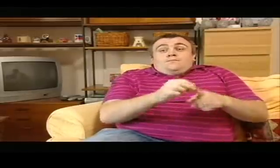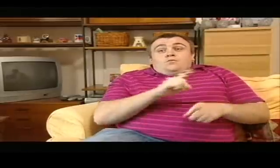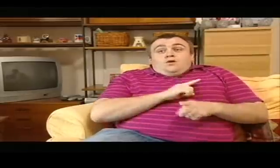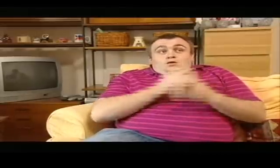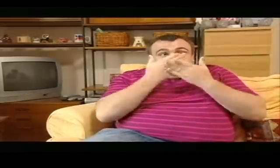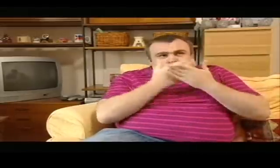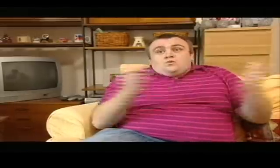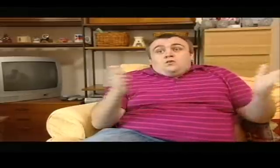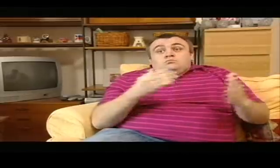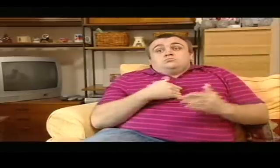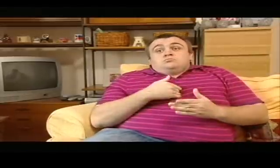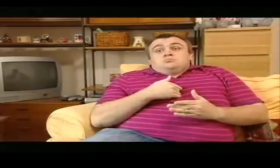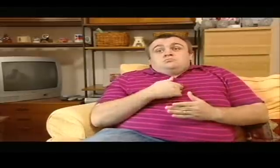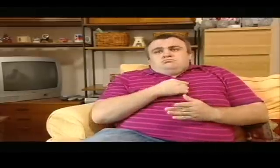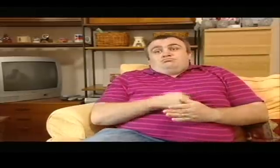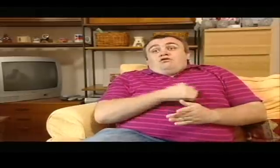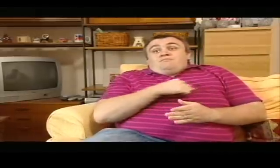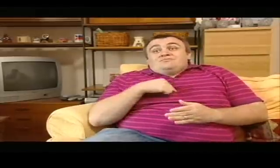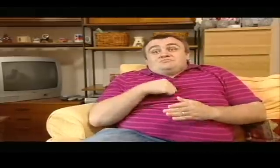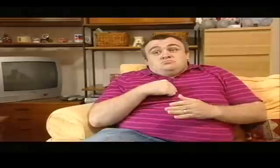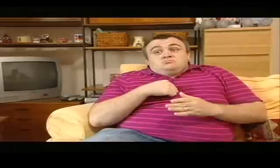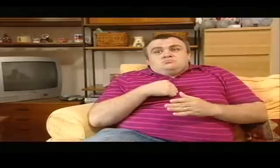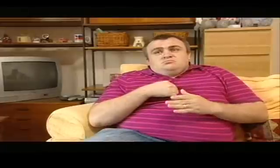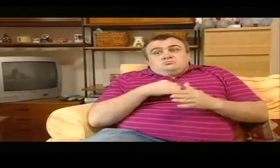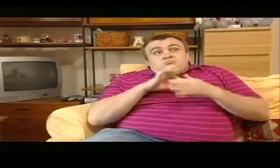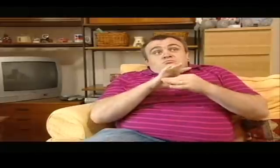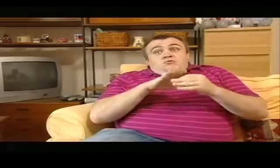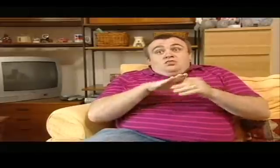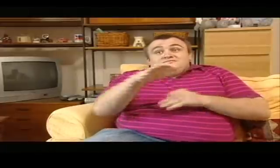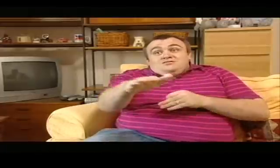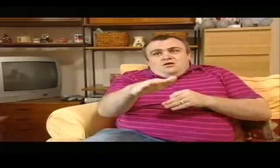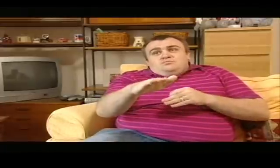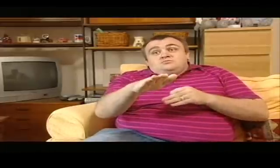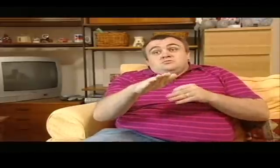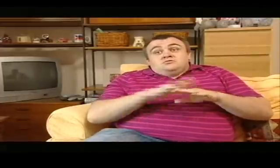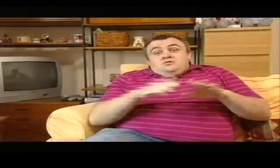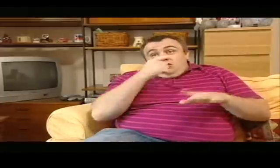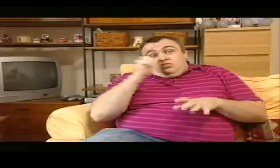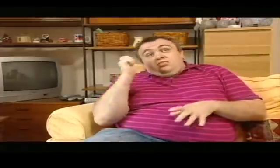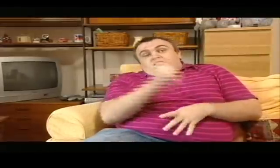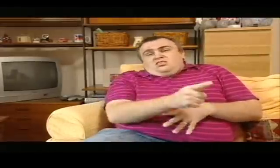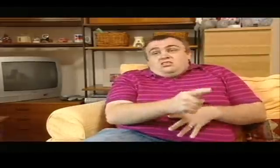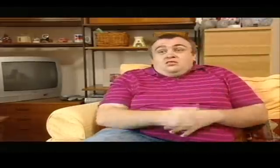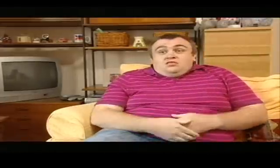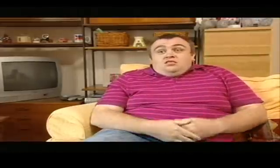I proposed to her as a sign that I would love and respect her, and that I'd never leave her.